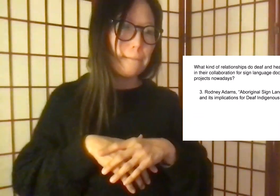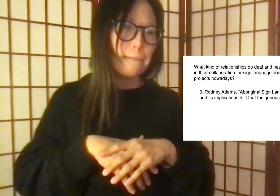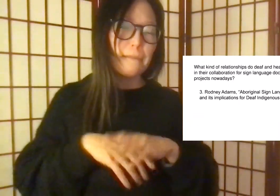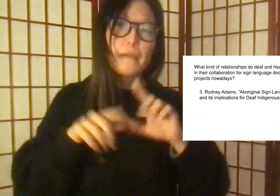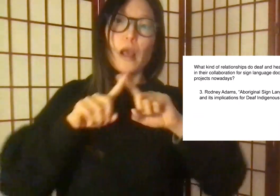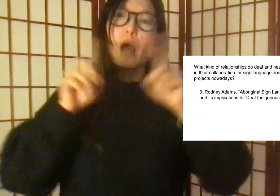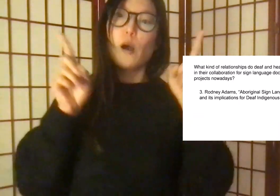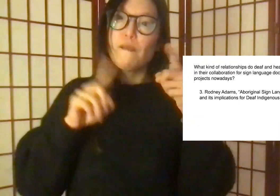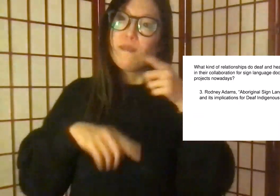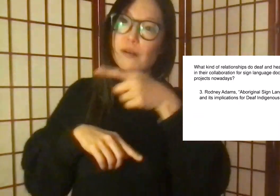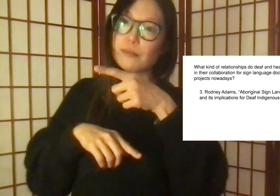research.